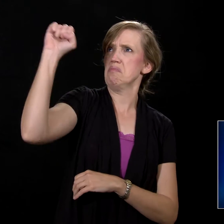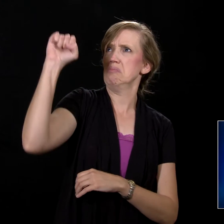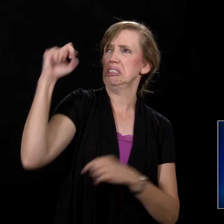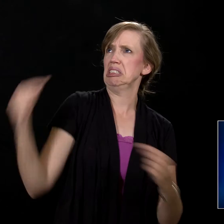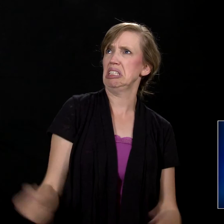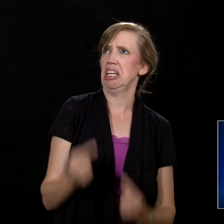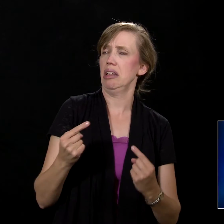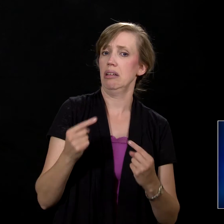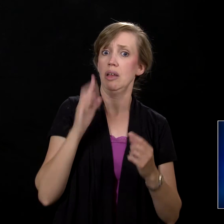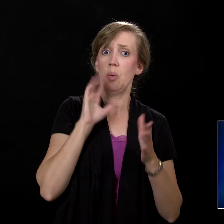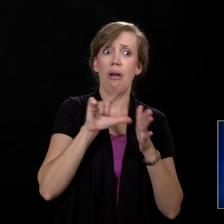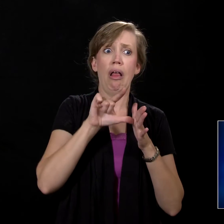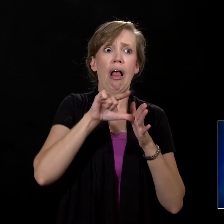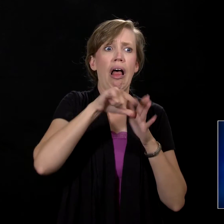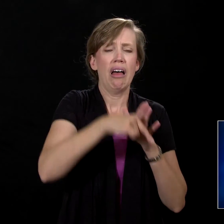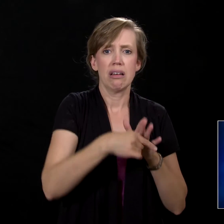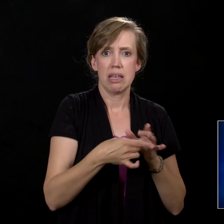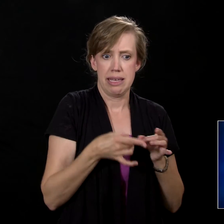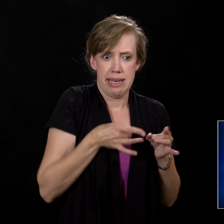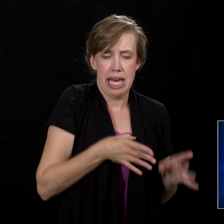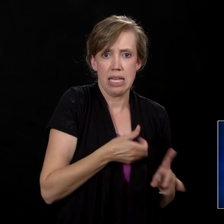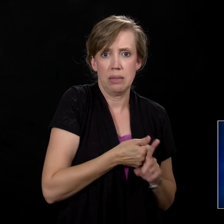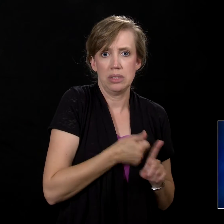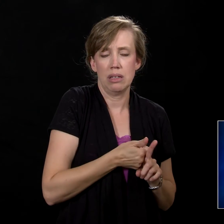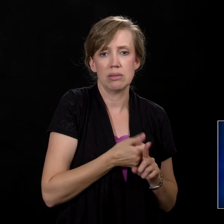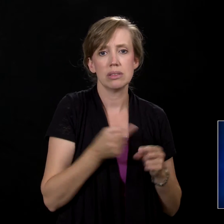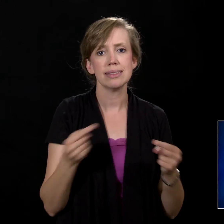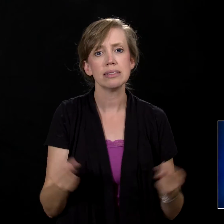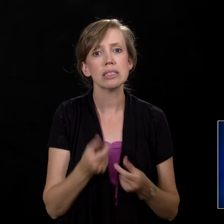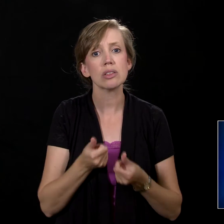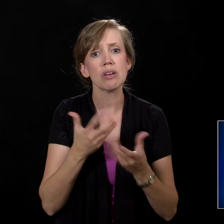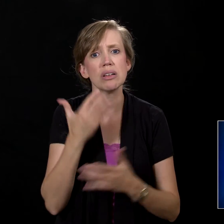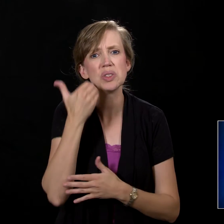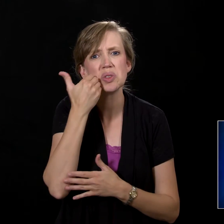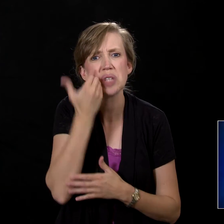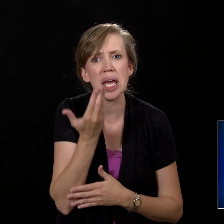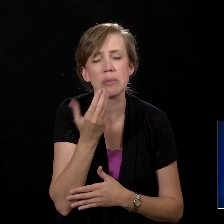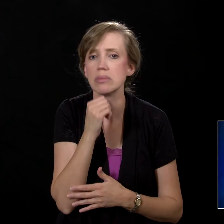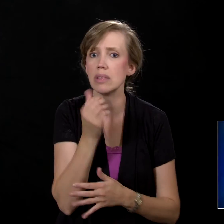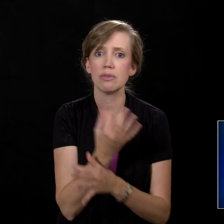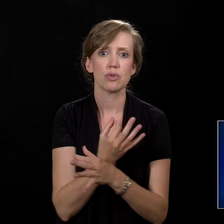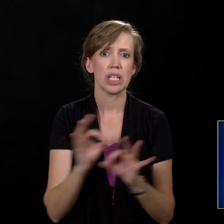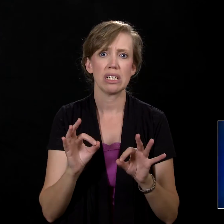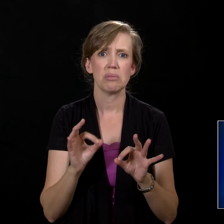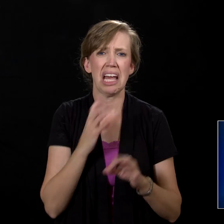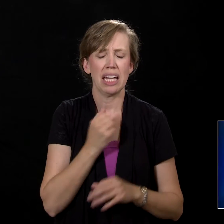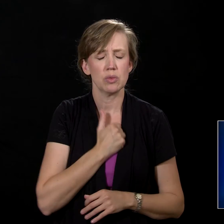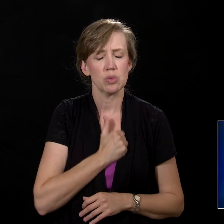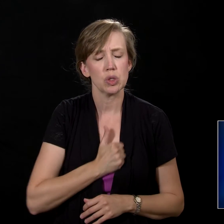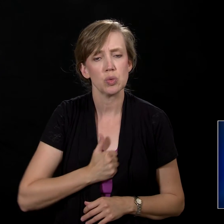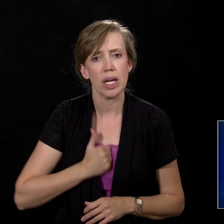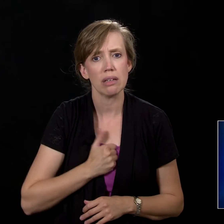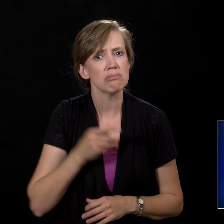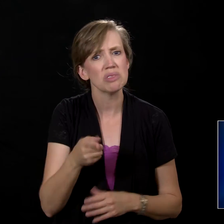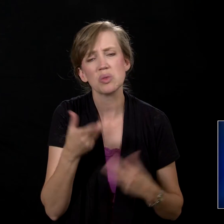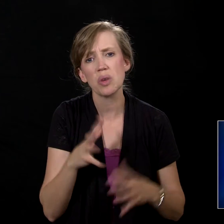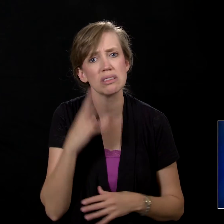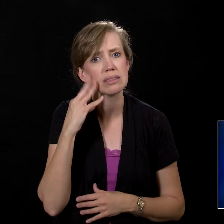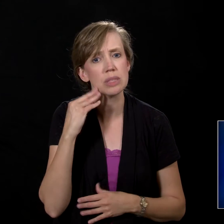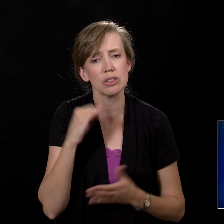end up loathing themselves. Sin brings shame, not freedom. It brings regret that you don't want to experience. But look at the